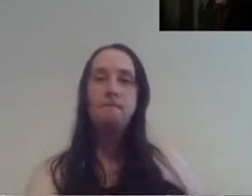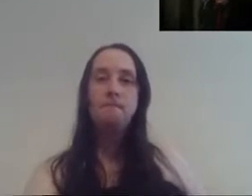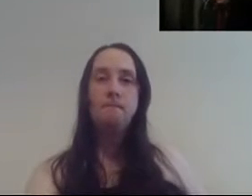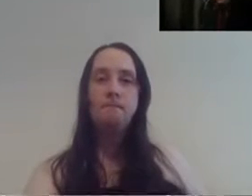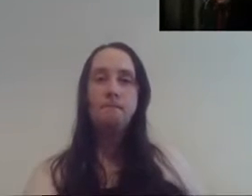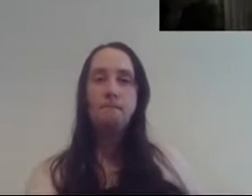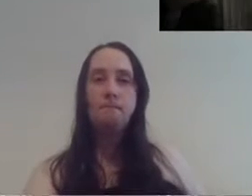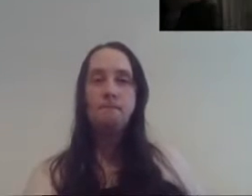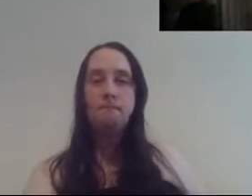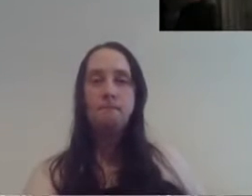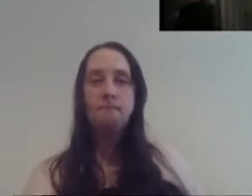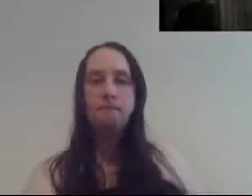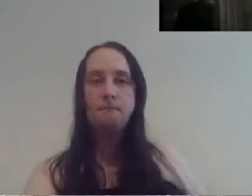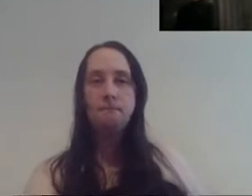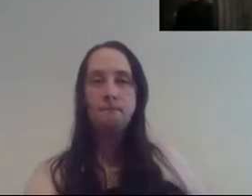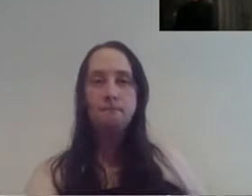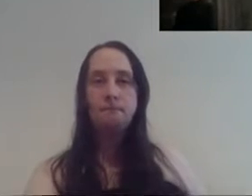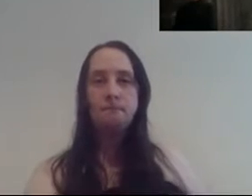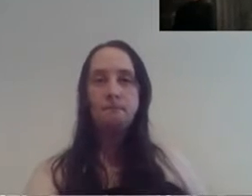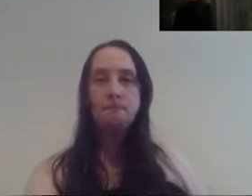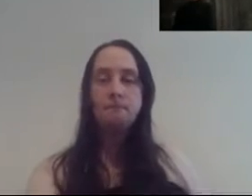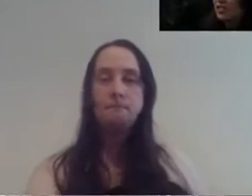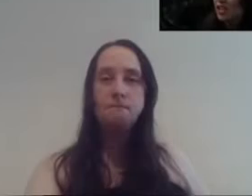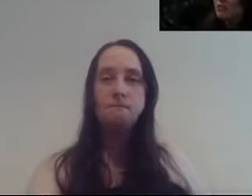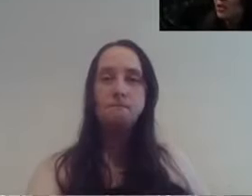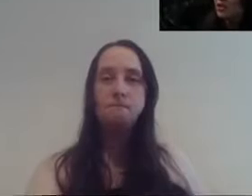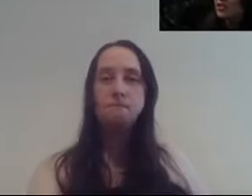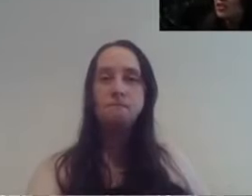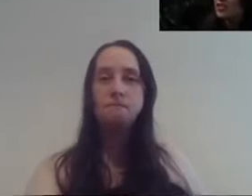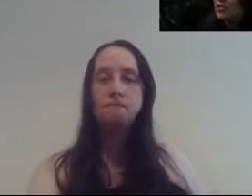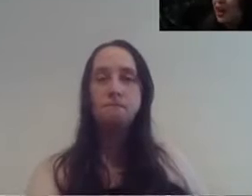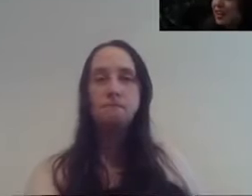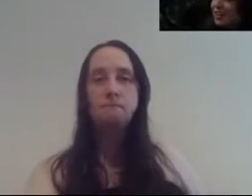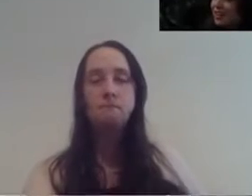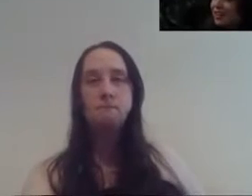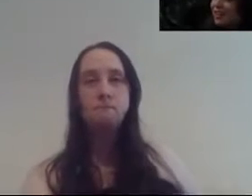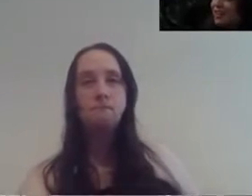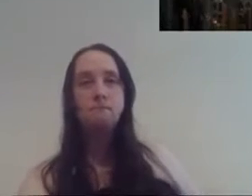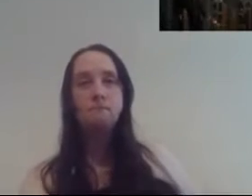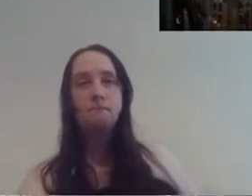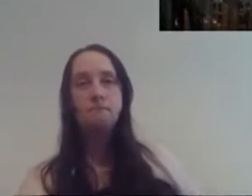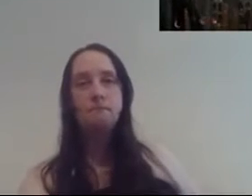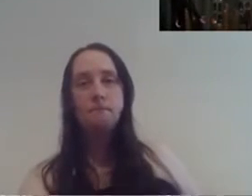and your beloved dies at the hands of your sister she murdered her son now Zelina and I have come to